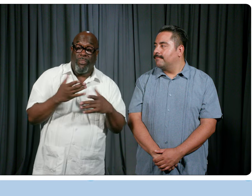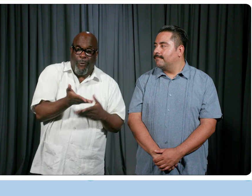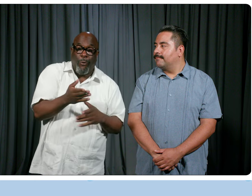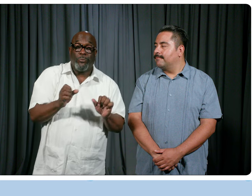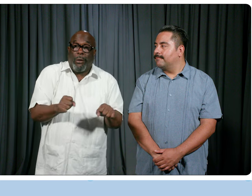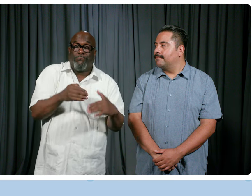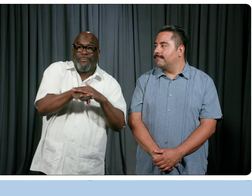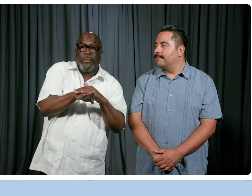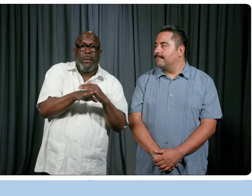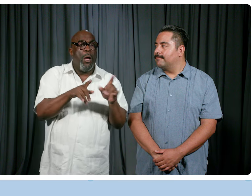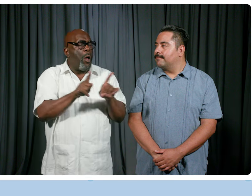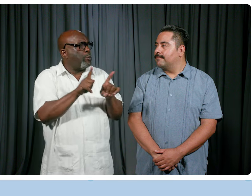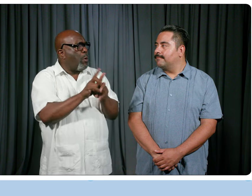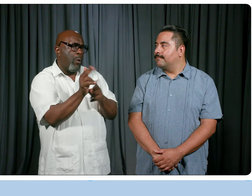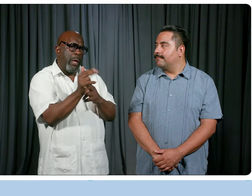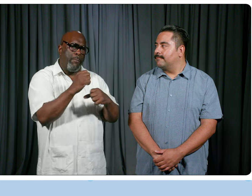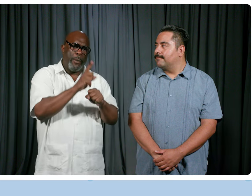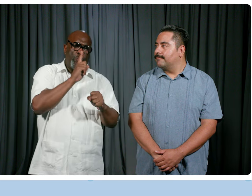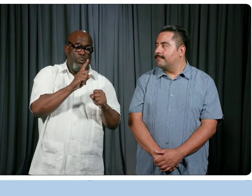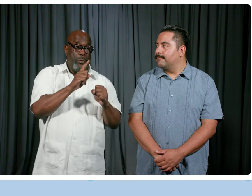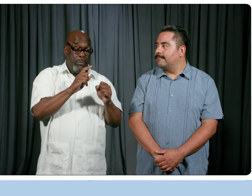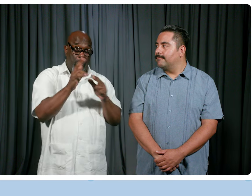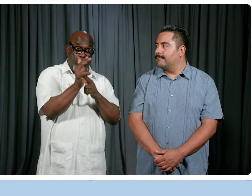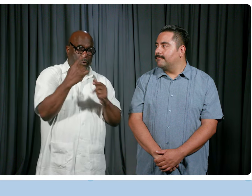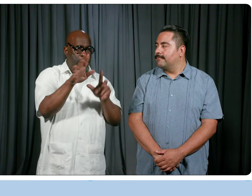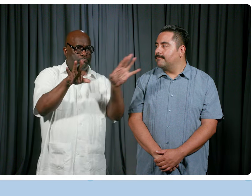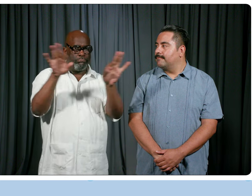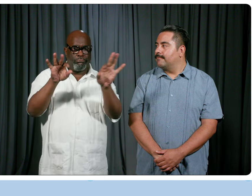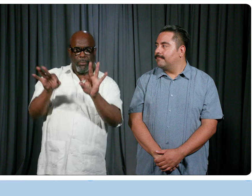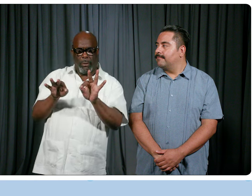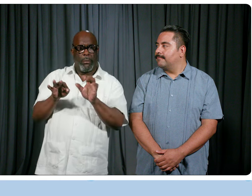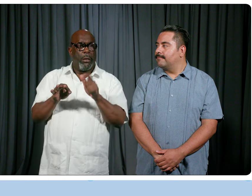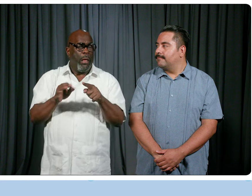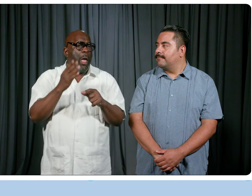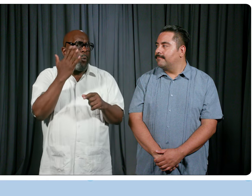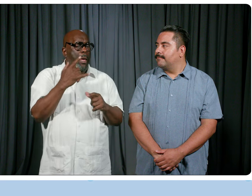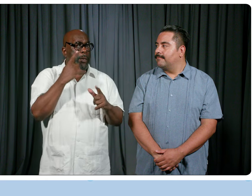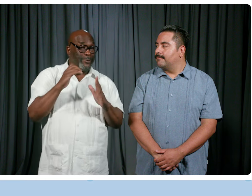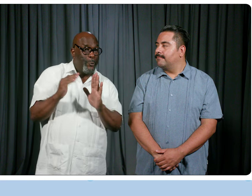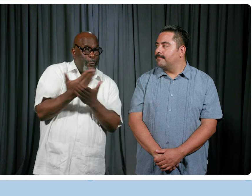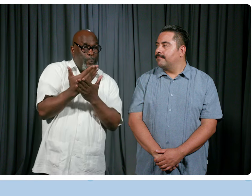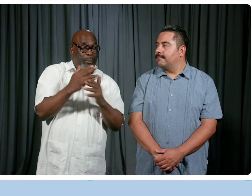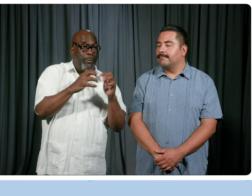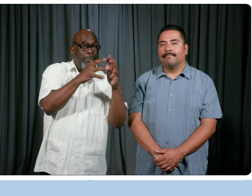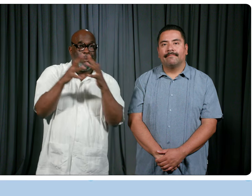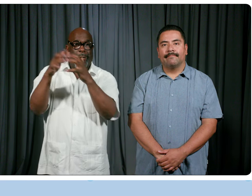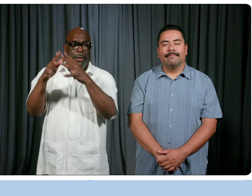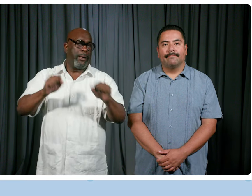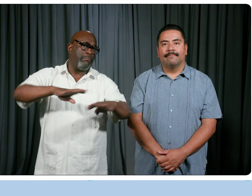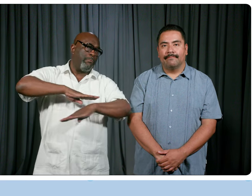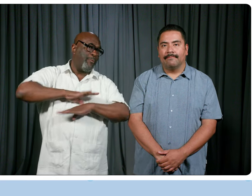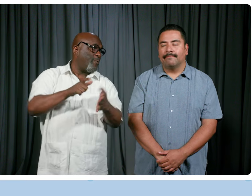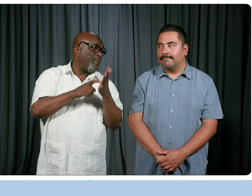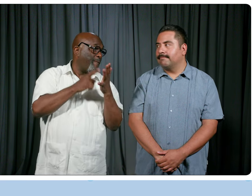Hotels, making sure that the hotel stock, you know, that we're using is newer stock, you know, that it meets the criteria and things that ensure. And then,